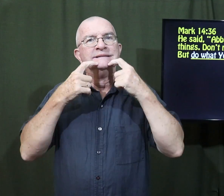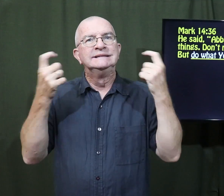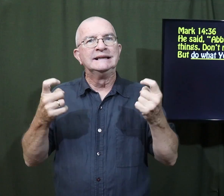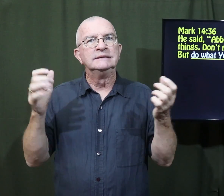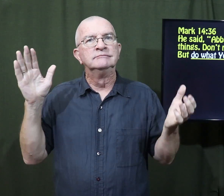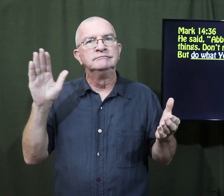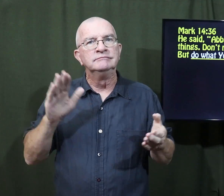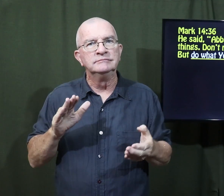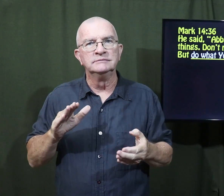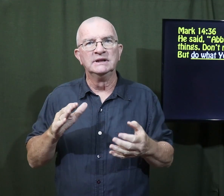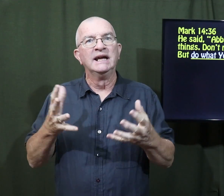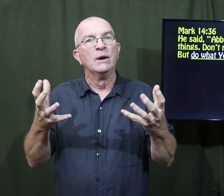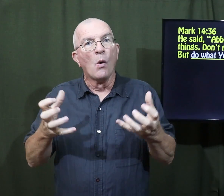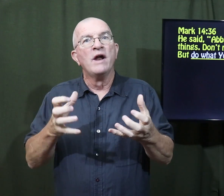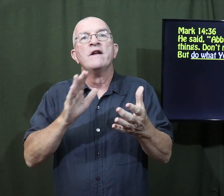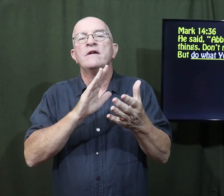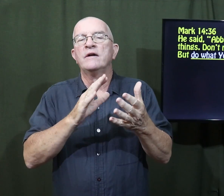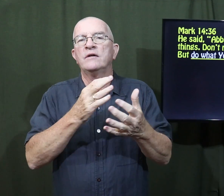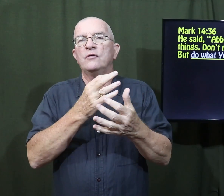He wanted sin to decrease. He wanted